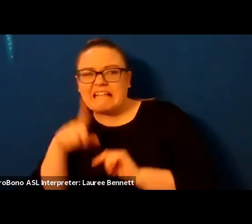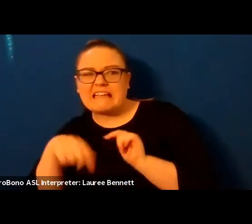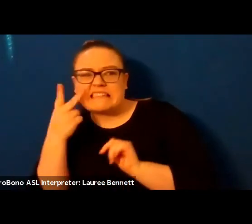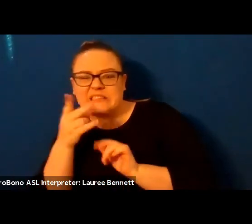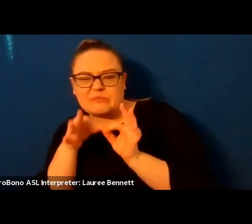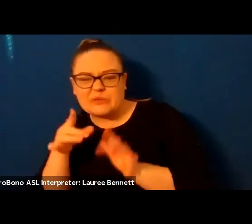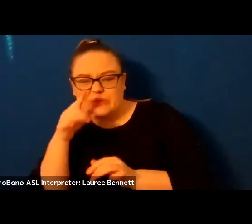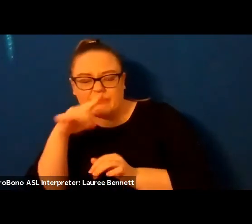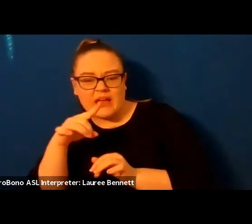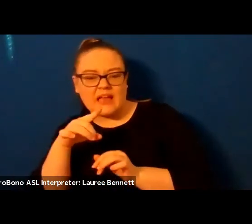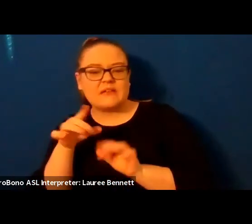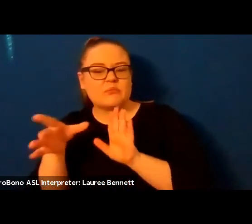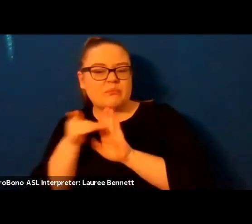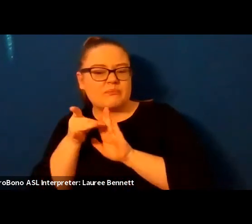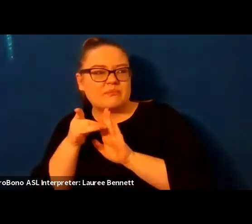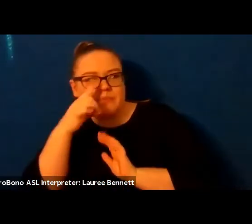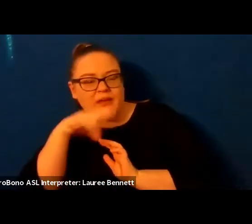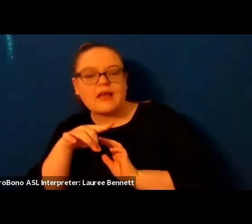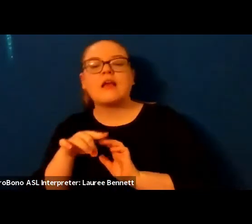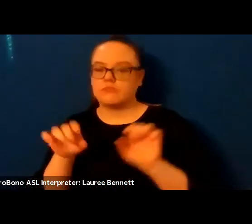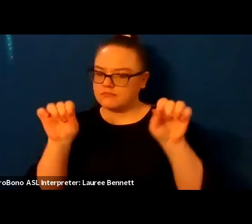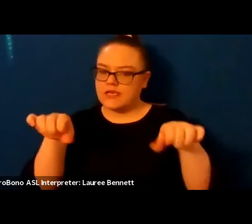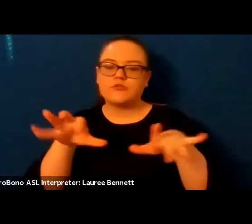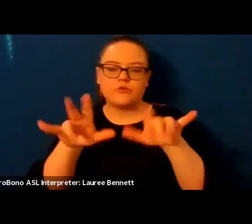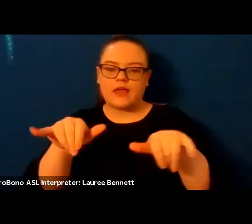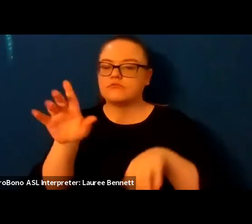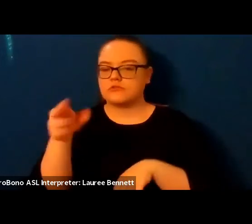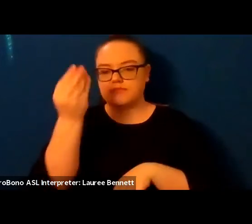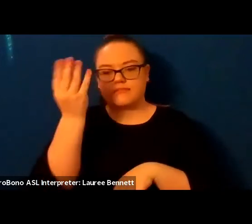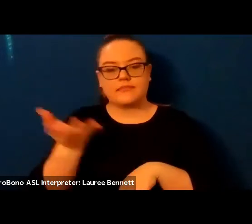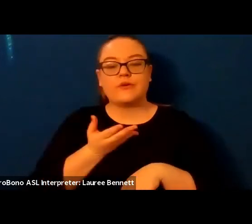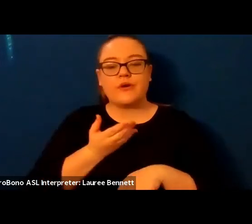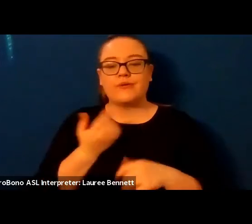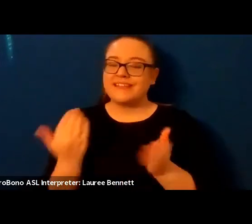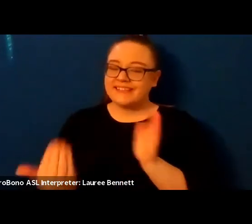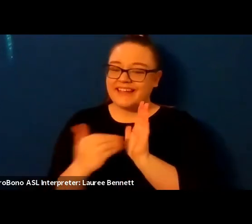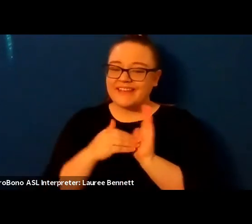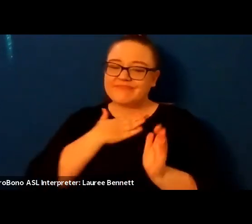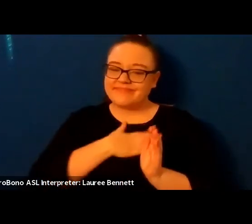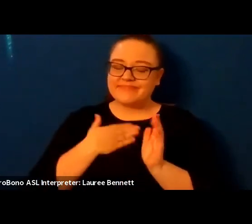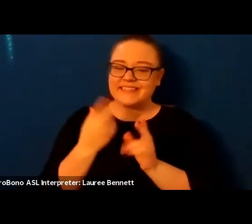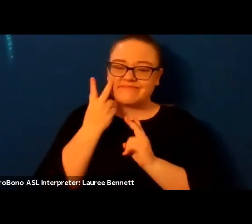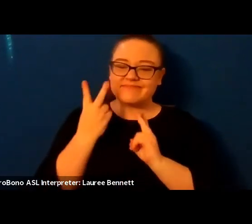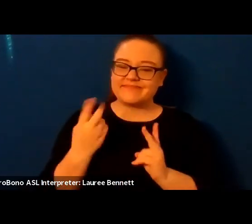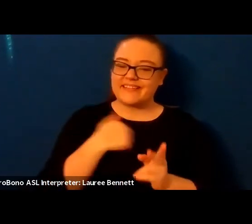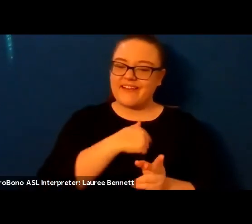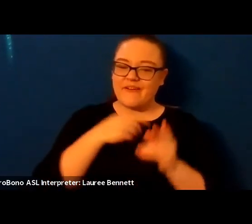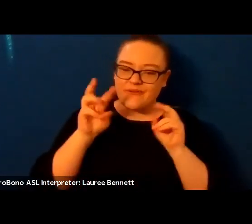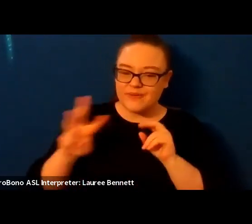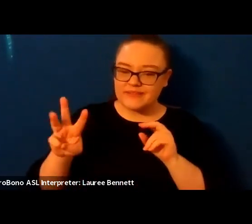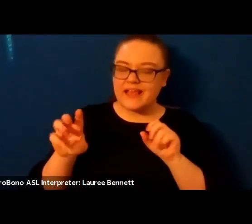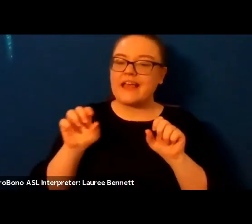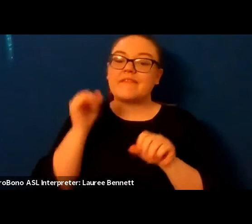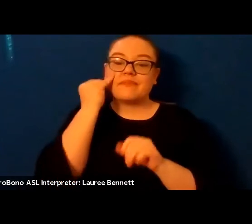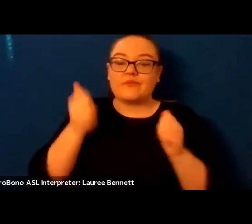reminder you can shop for more books at literati bookstore.com thousands of titles are available for curbside pickup if you live in southeast